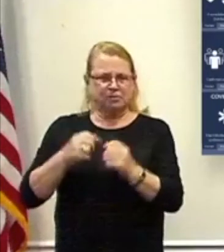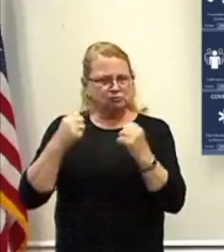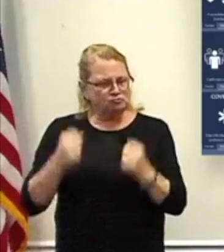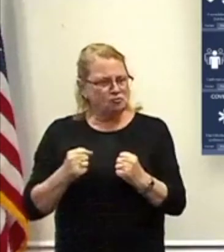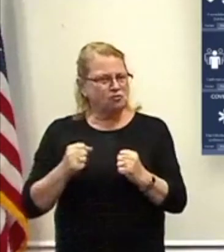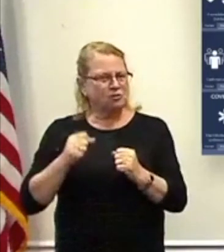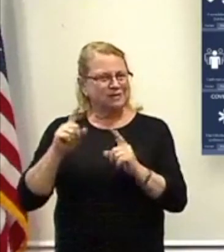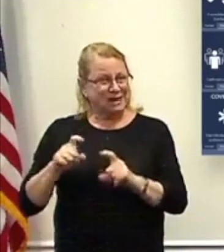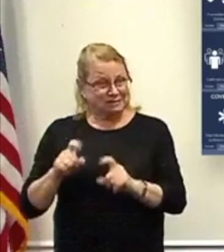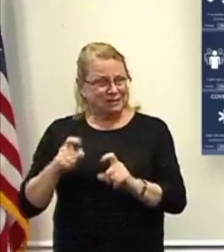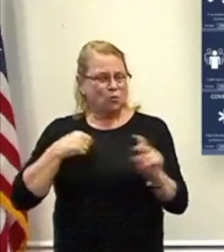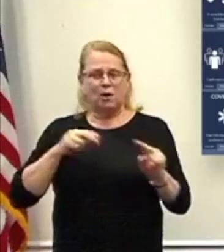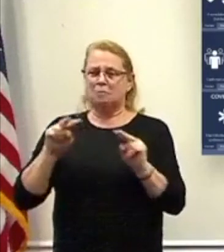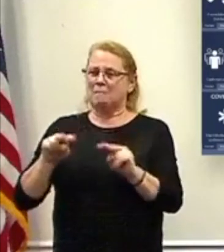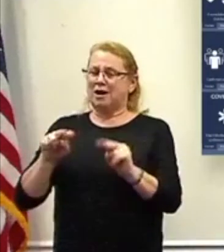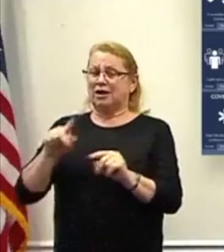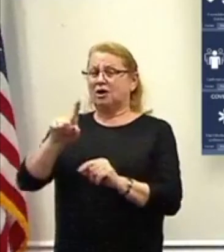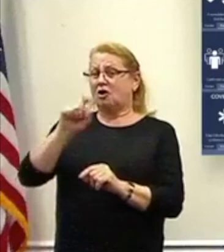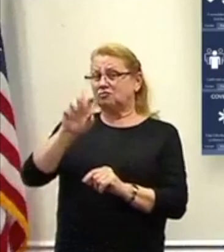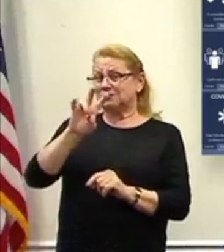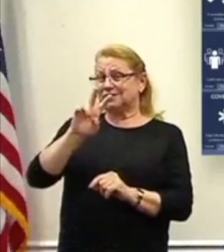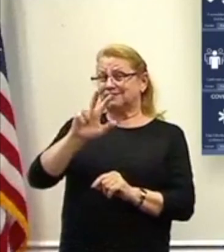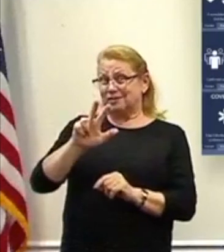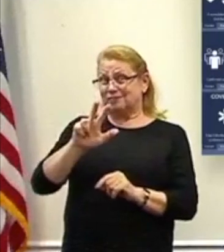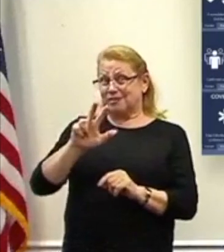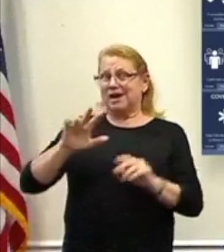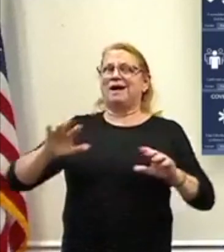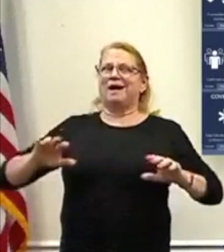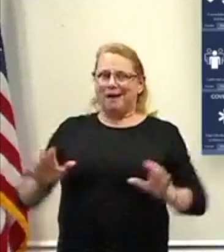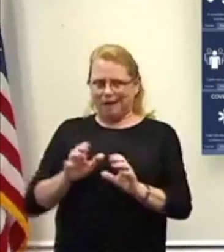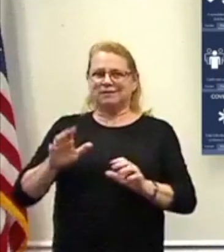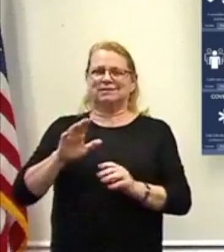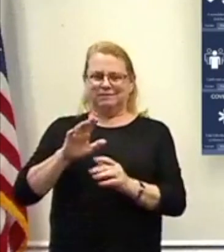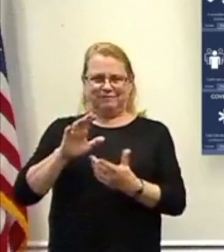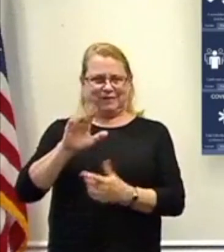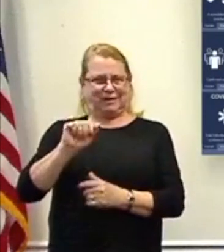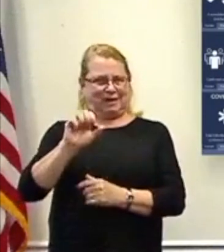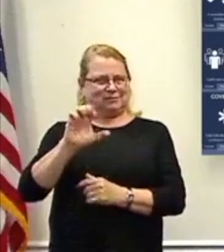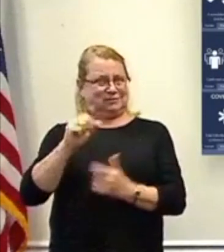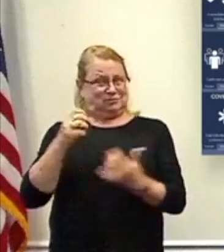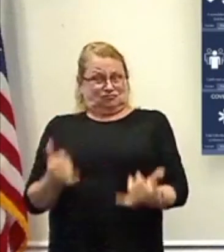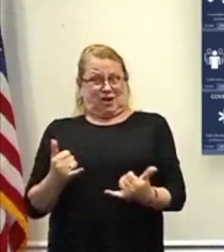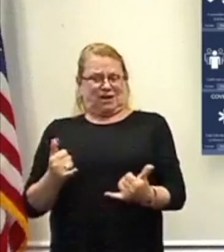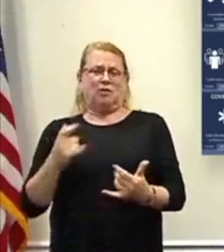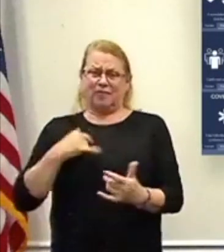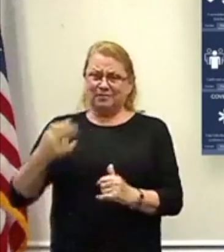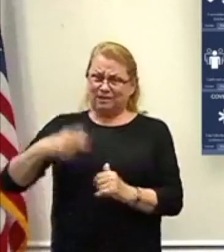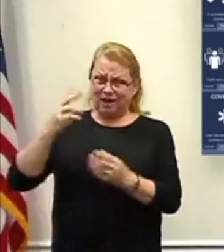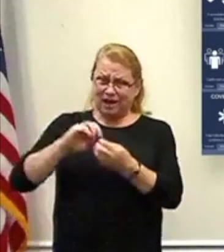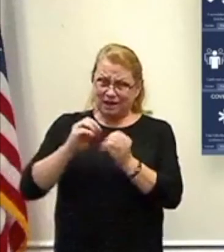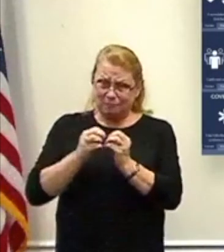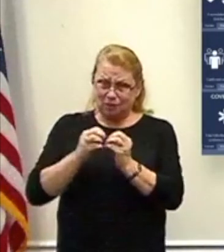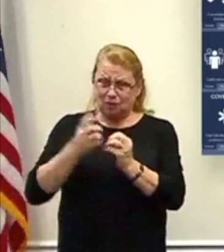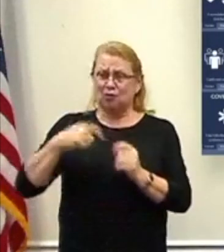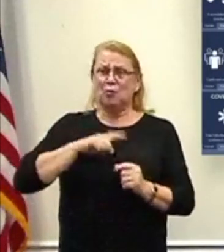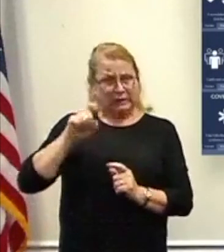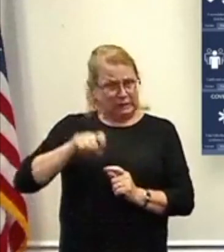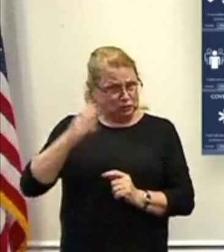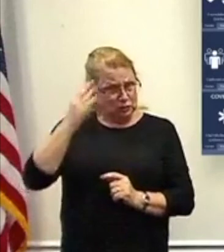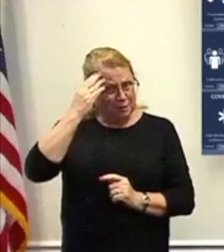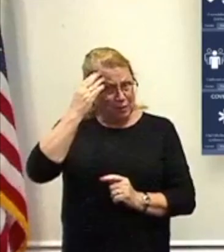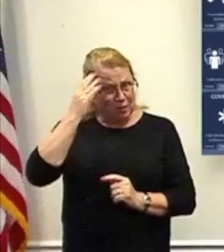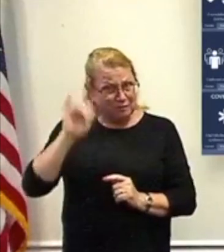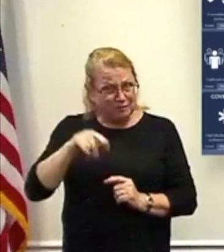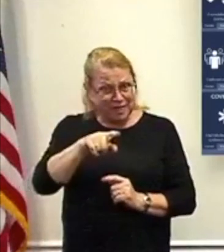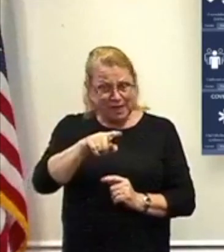173 active cases, which is high, and it is a note to be aware of, but we are